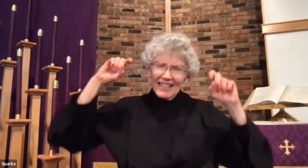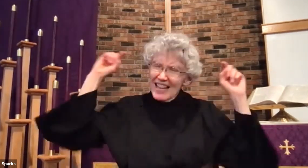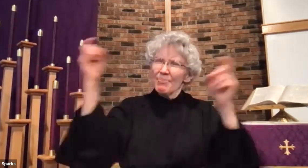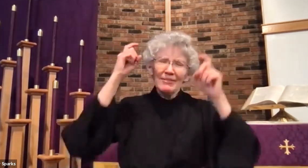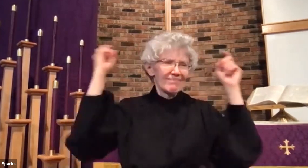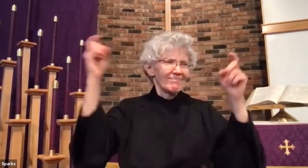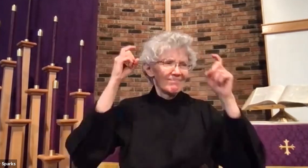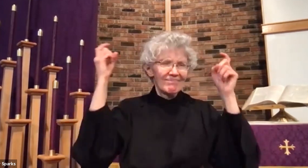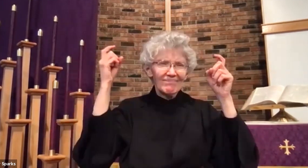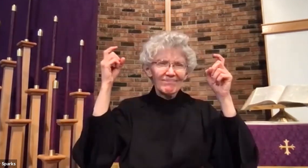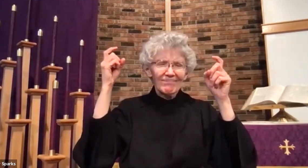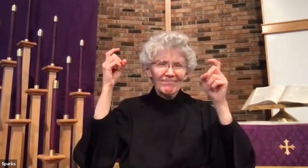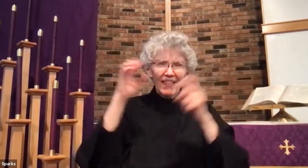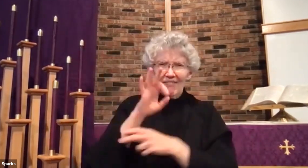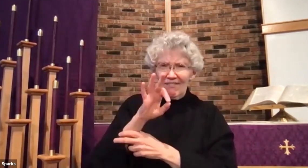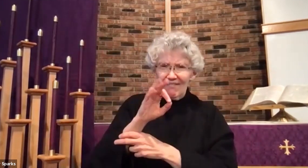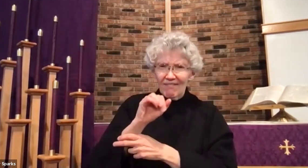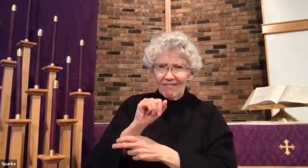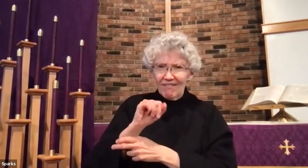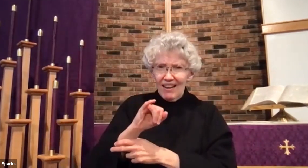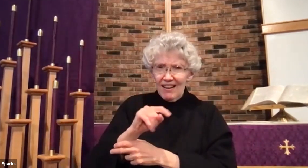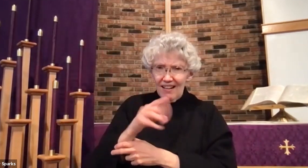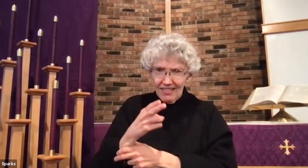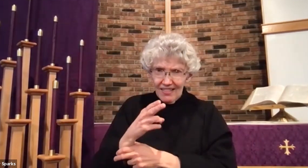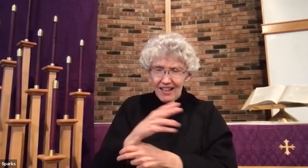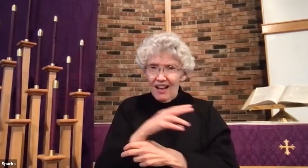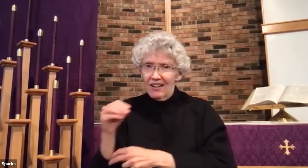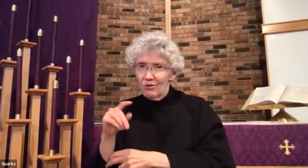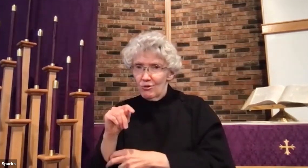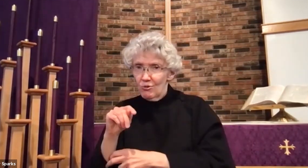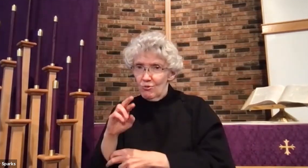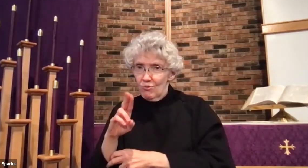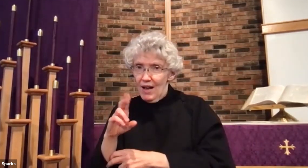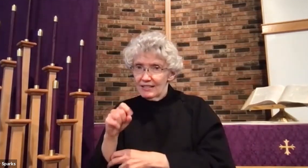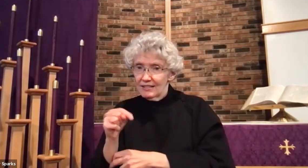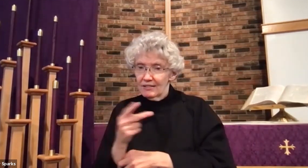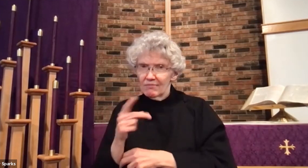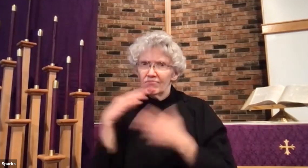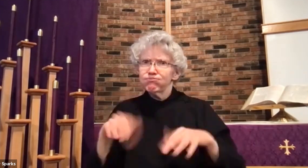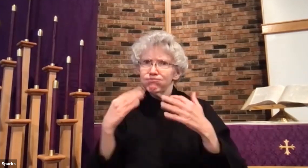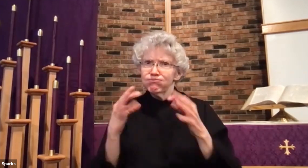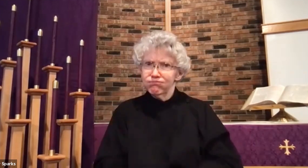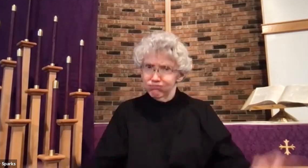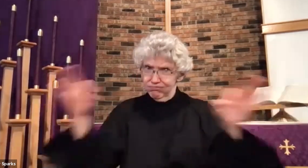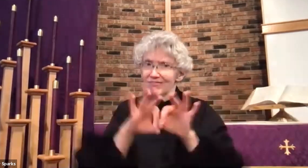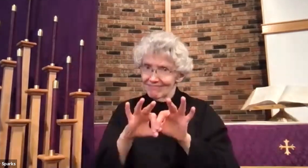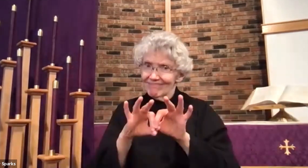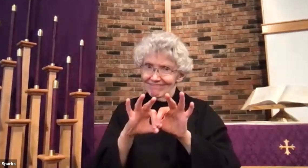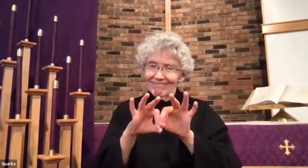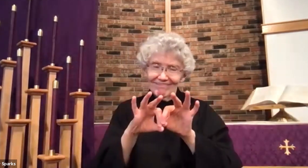free for the purpose of faith and trusting outside of ourselves.